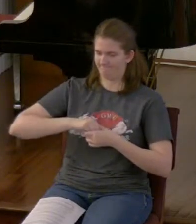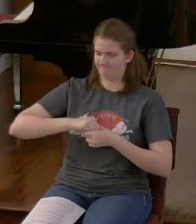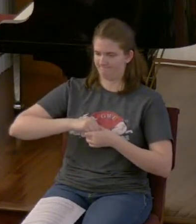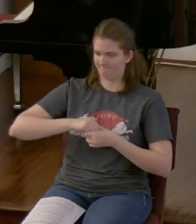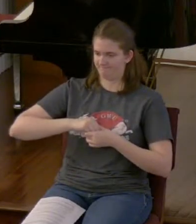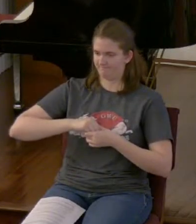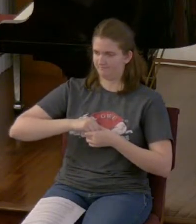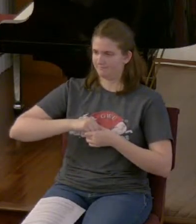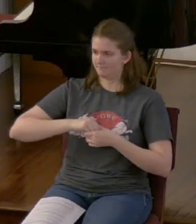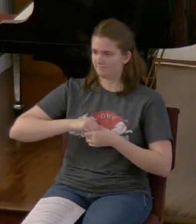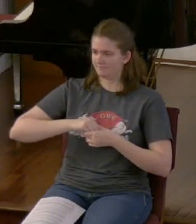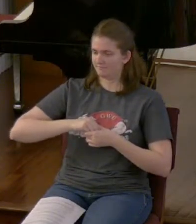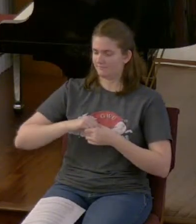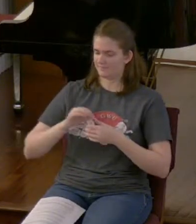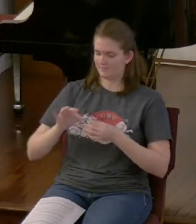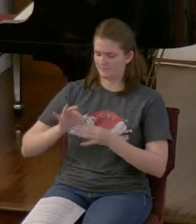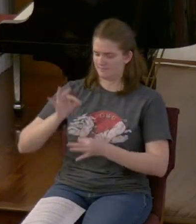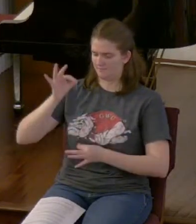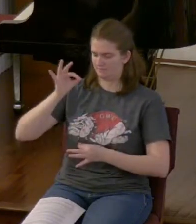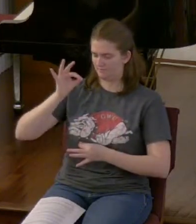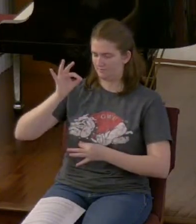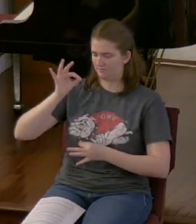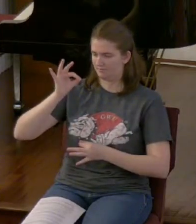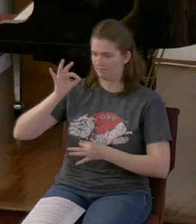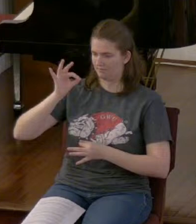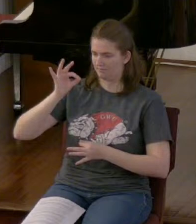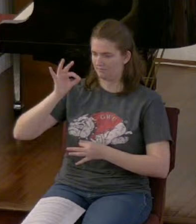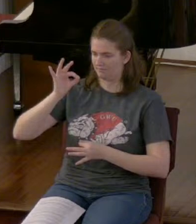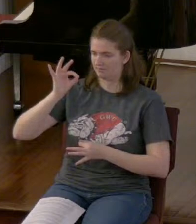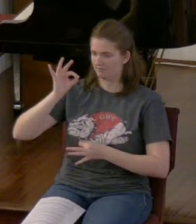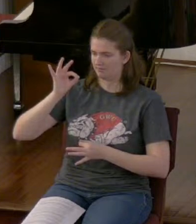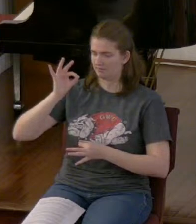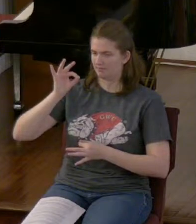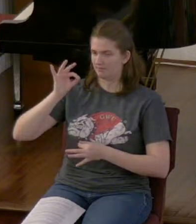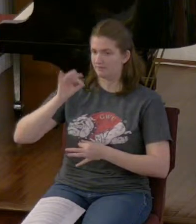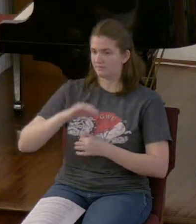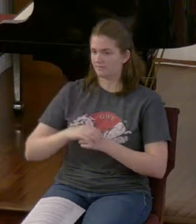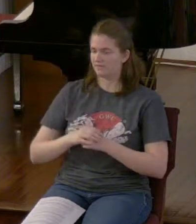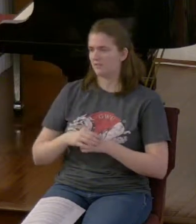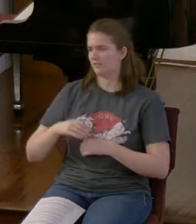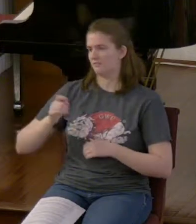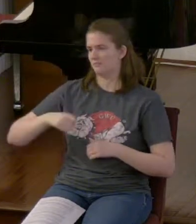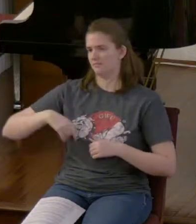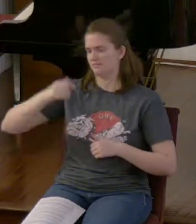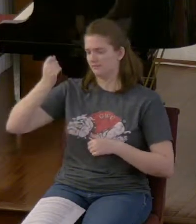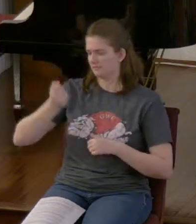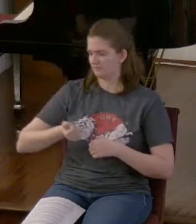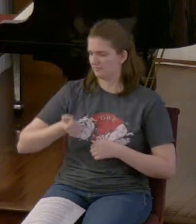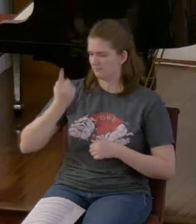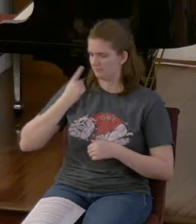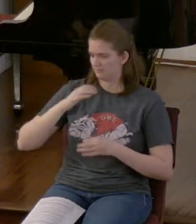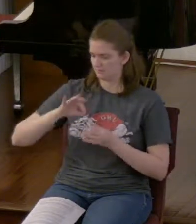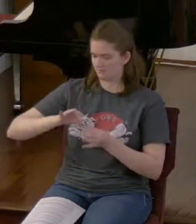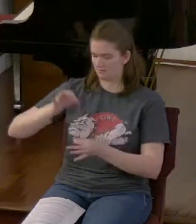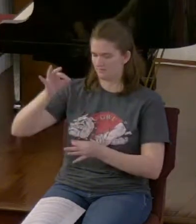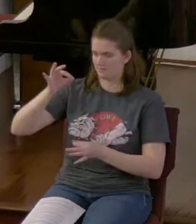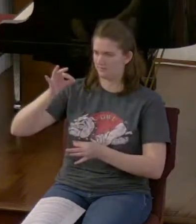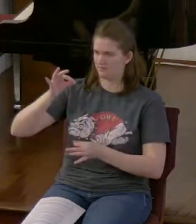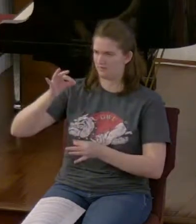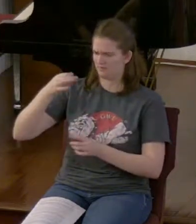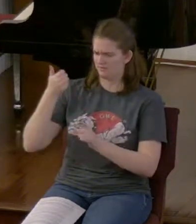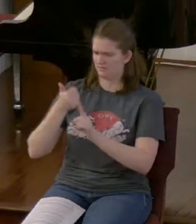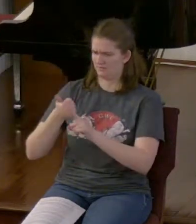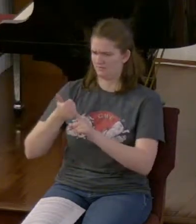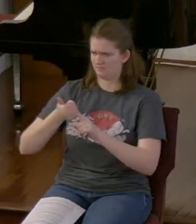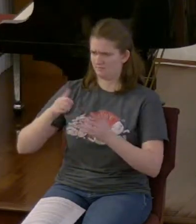The spirit Now this is what we have to understand about the spirit The spirit Can the spirit die?